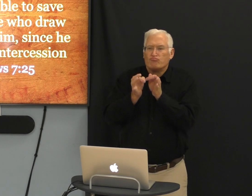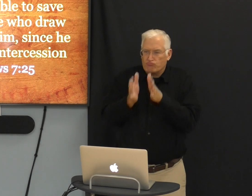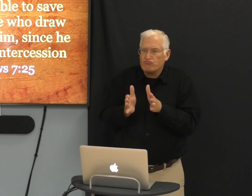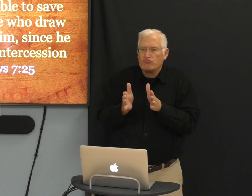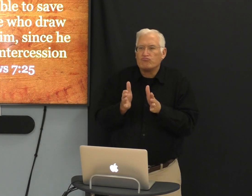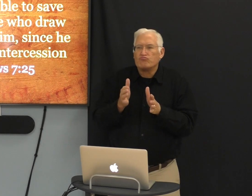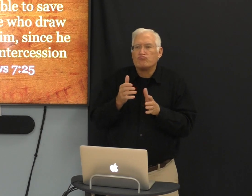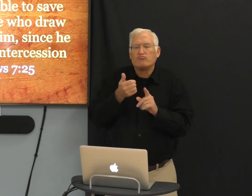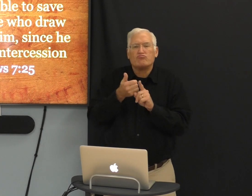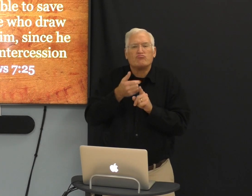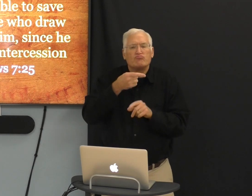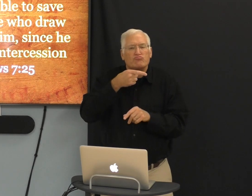he was an interpreter